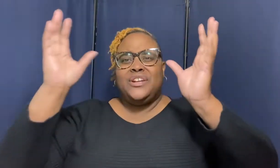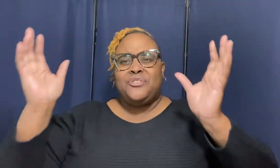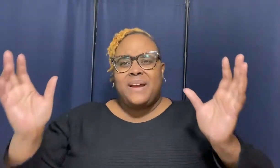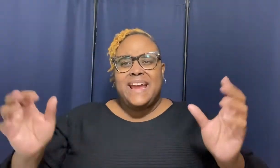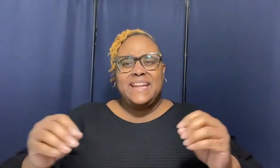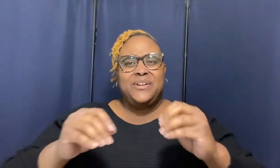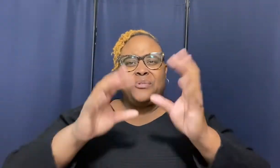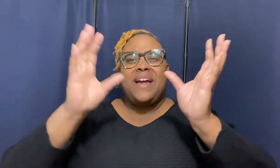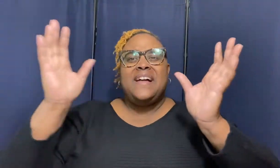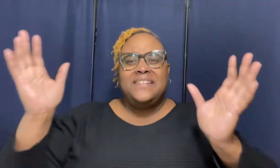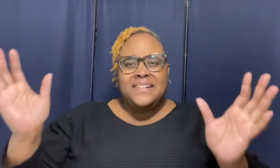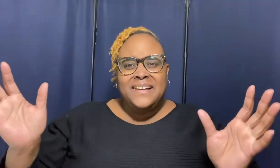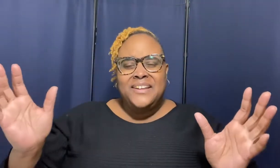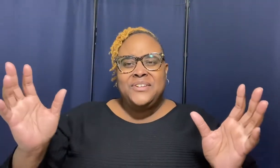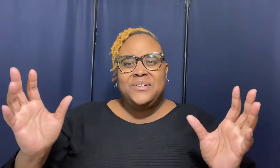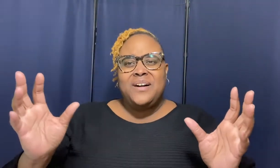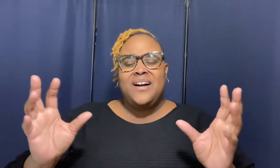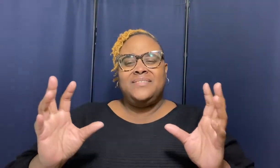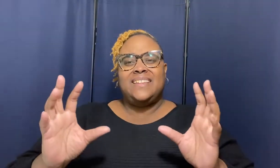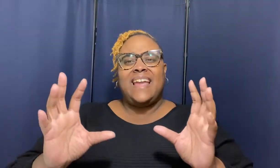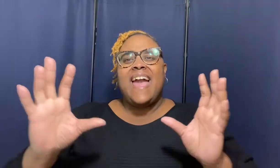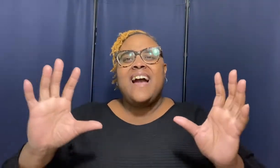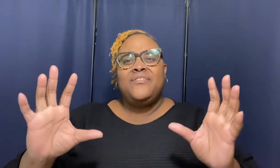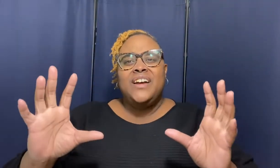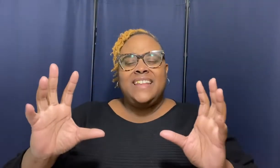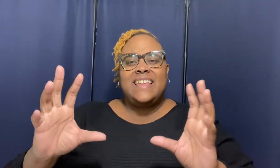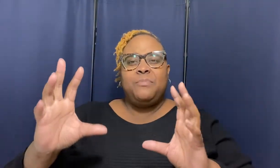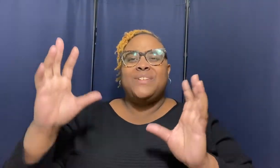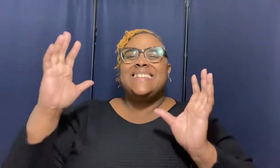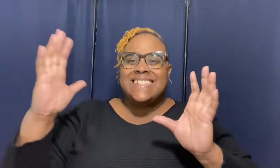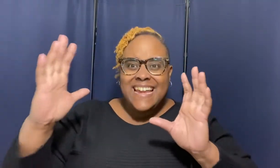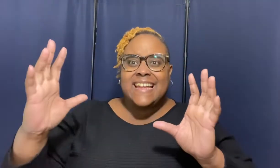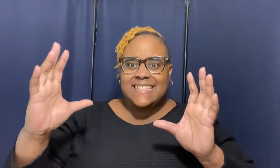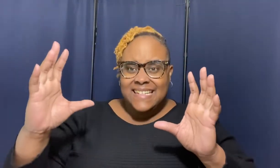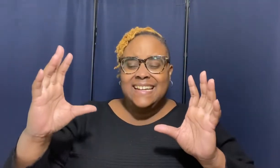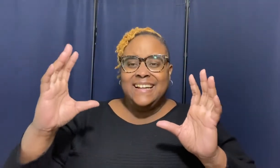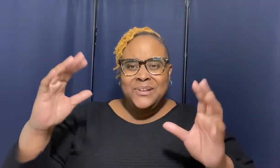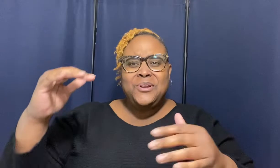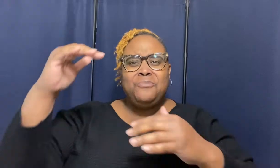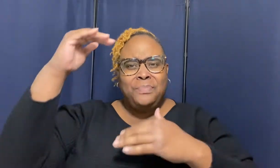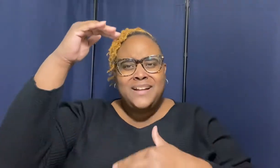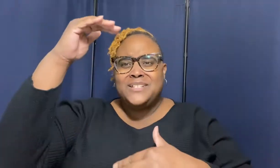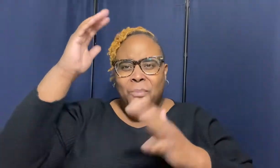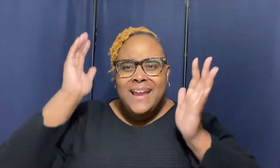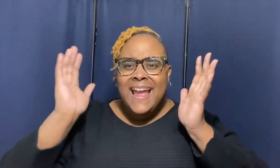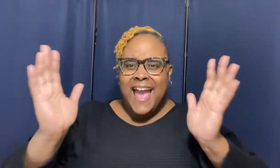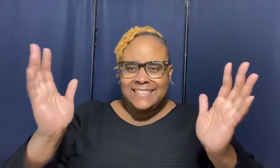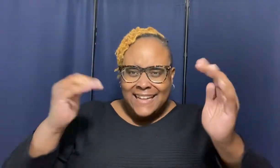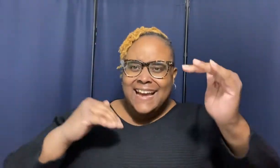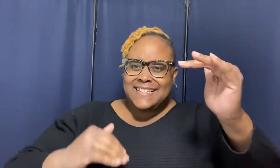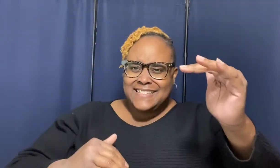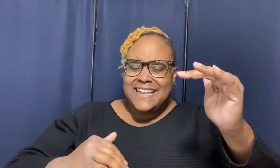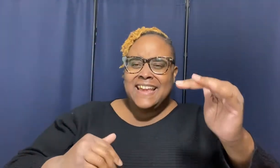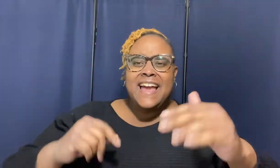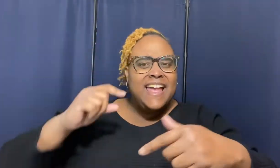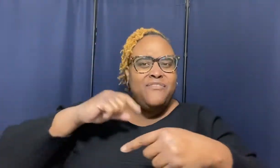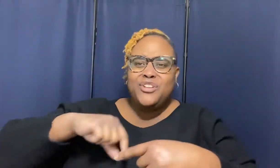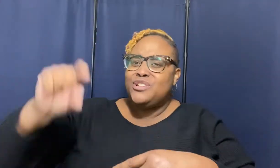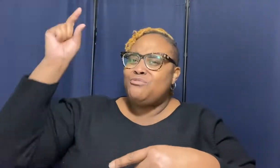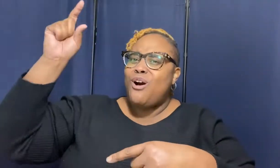grand and grounder you know that they have that they present you know because we ain't actually there to see it if you scroll